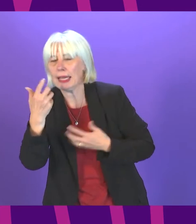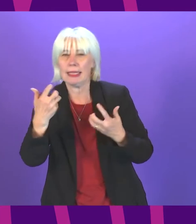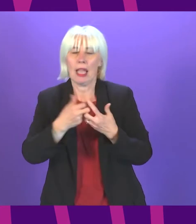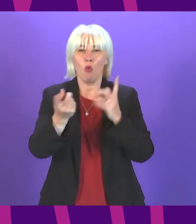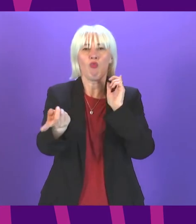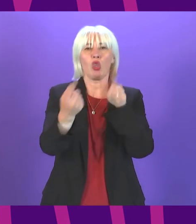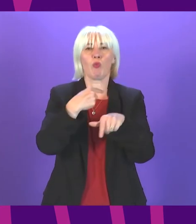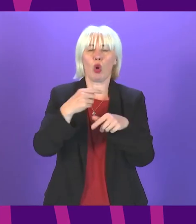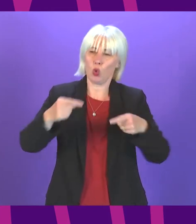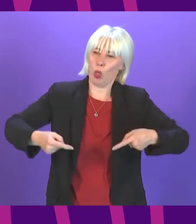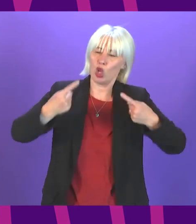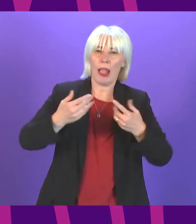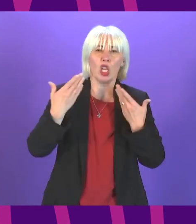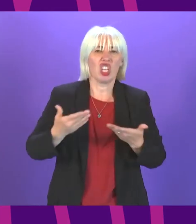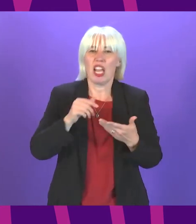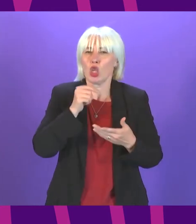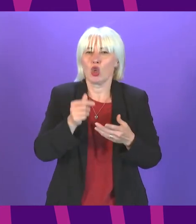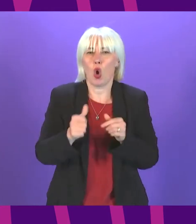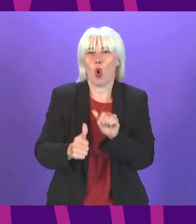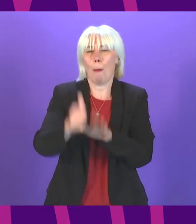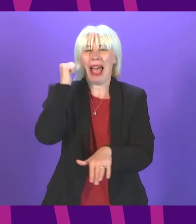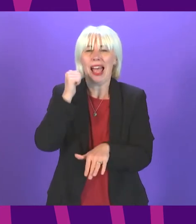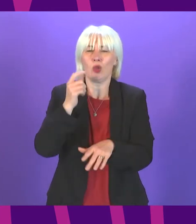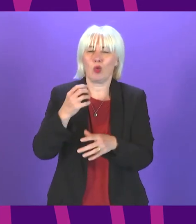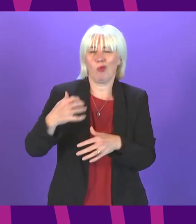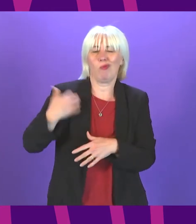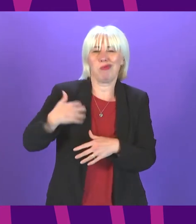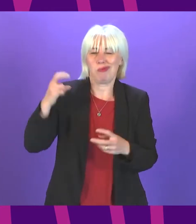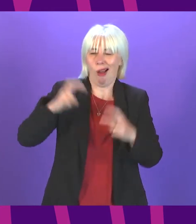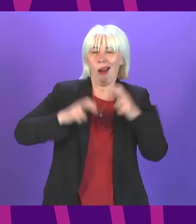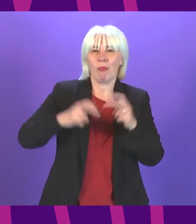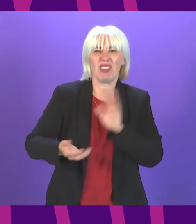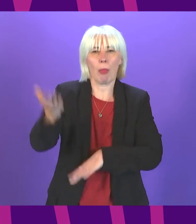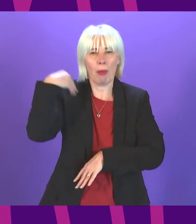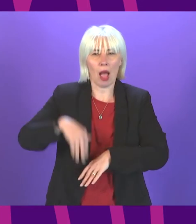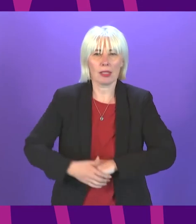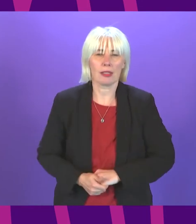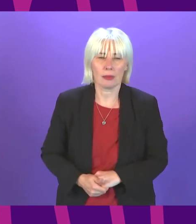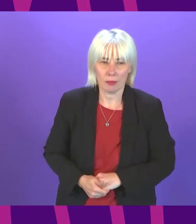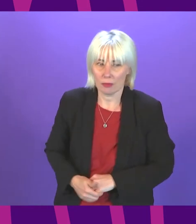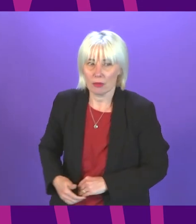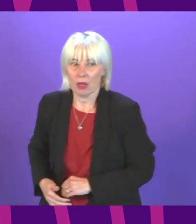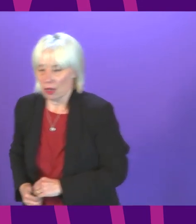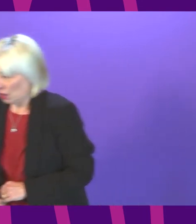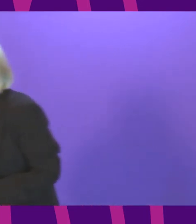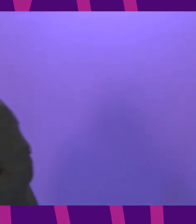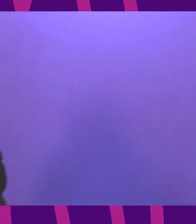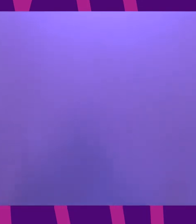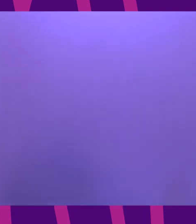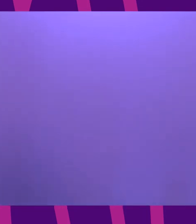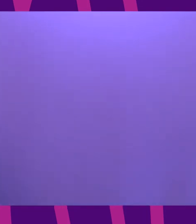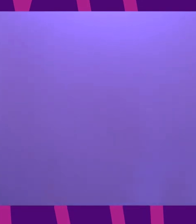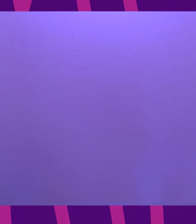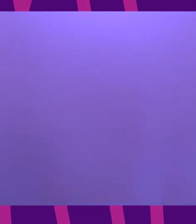challenges of today rather than dragging us back to the arguments of the past thank you thank you Mr Mundell I now call